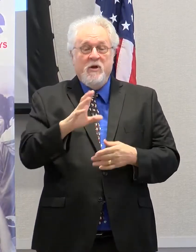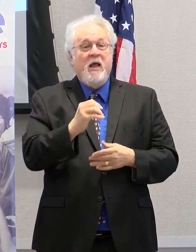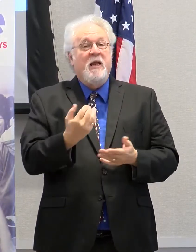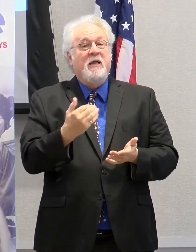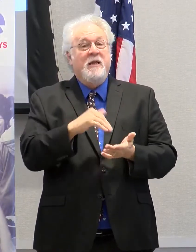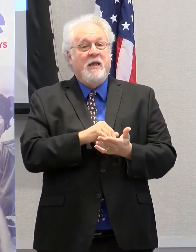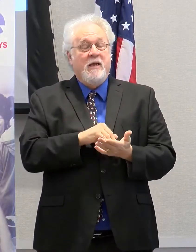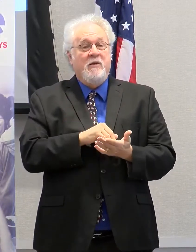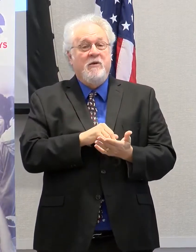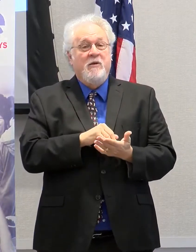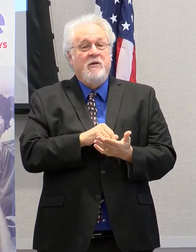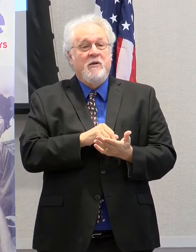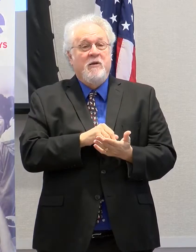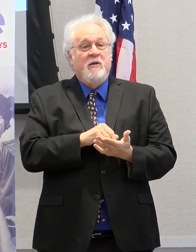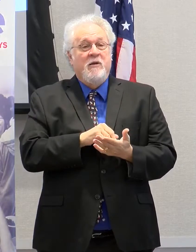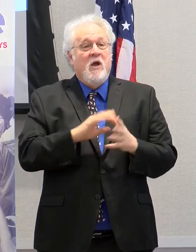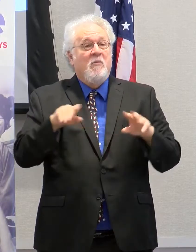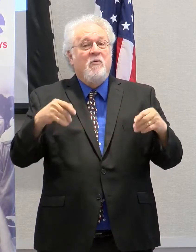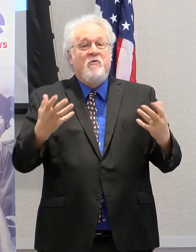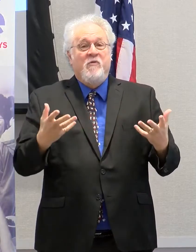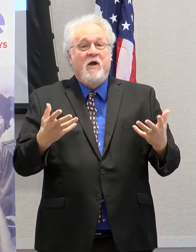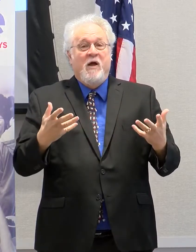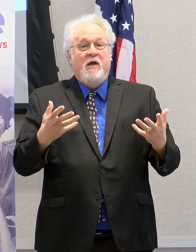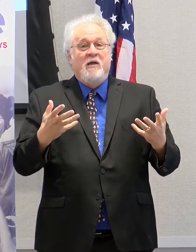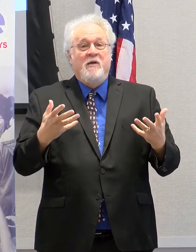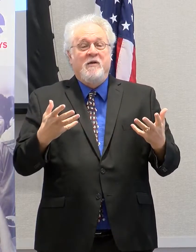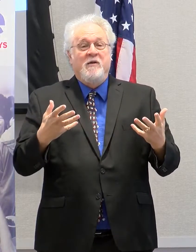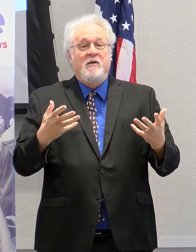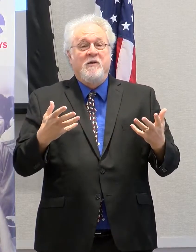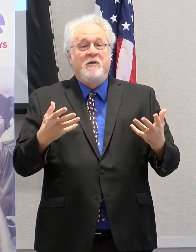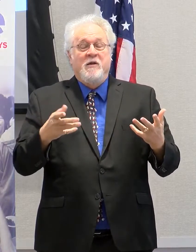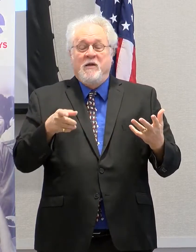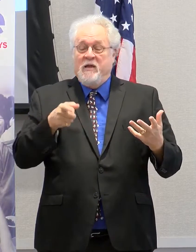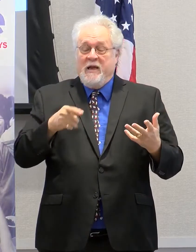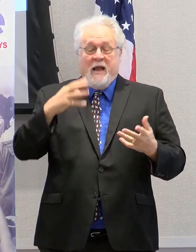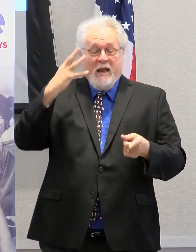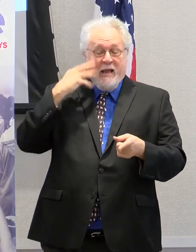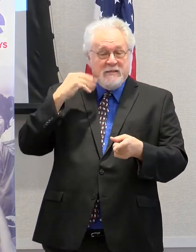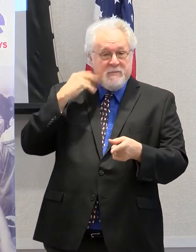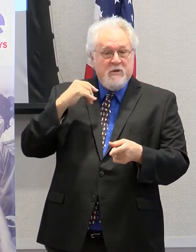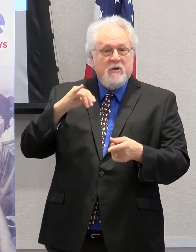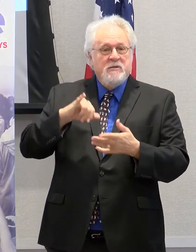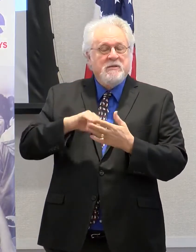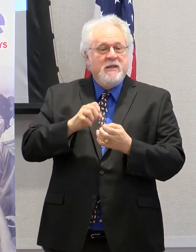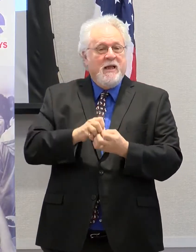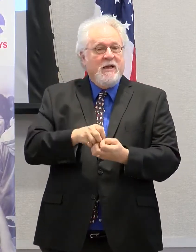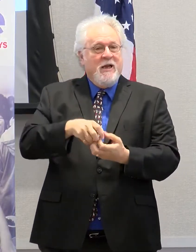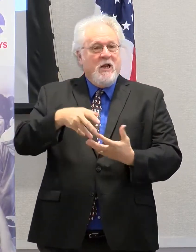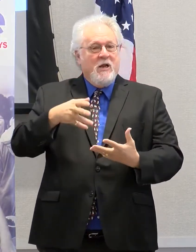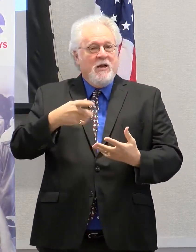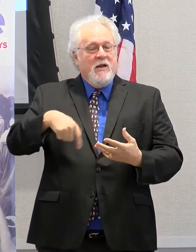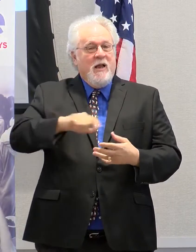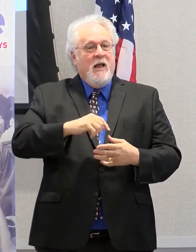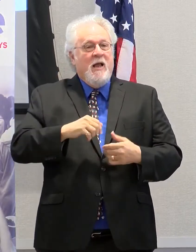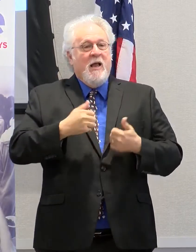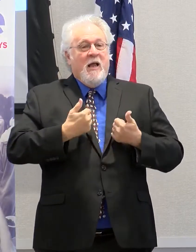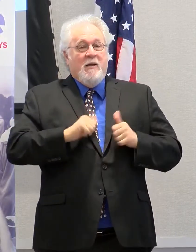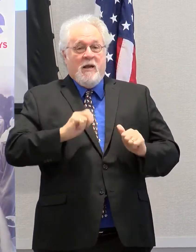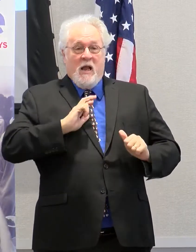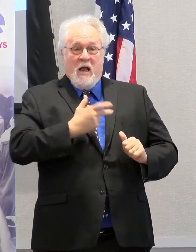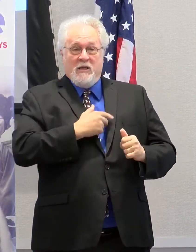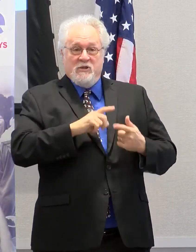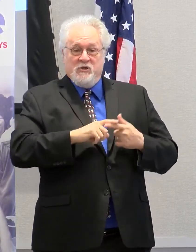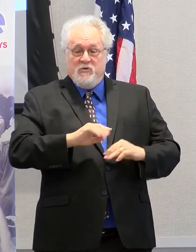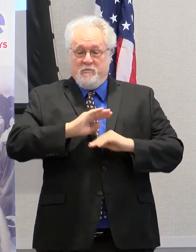provide for students experiences that are enriching and that enable us to